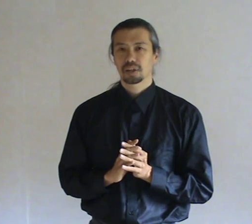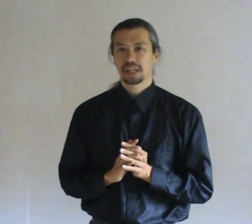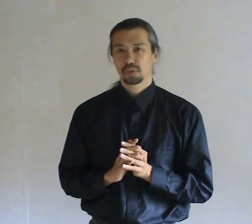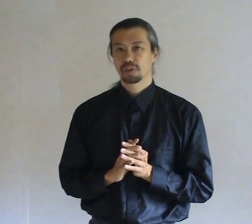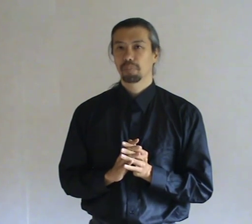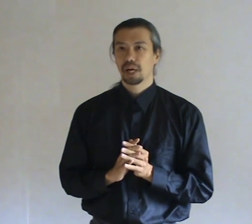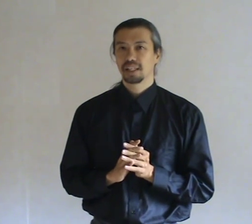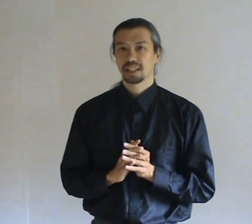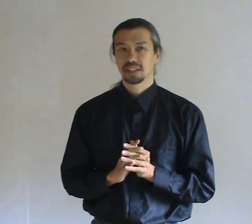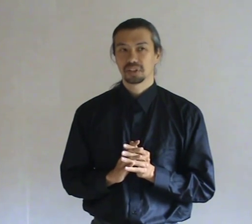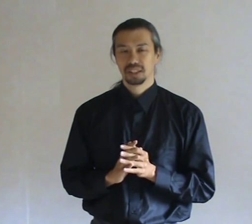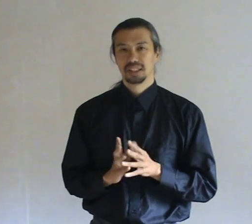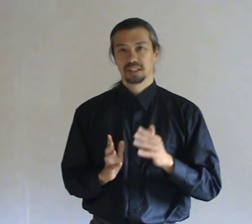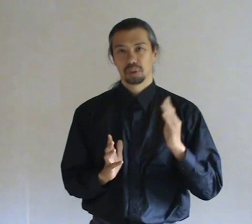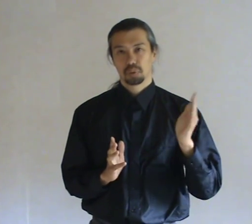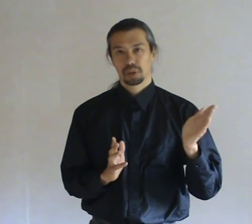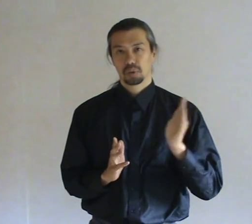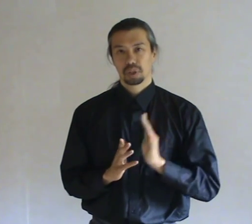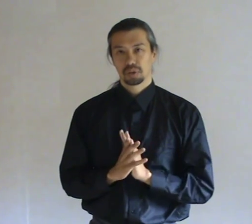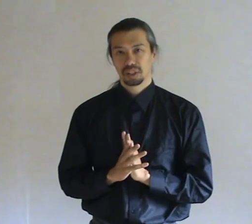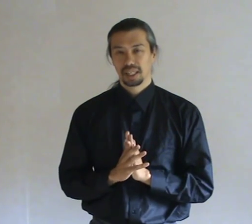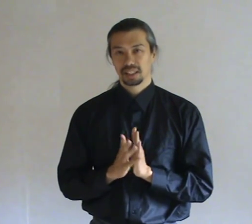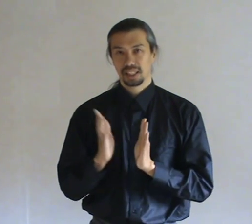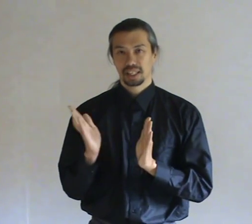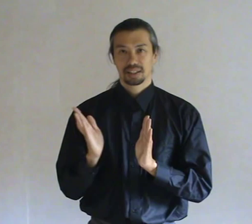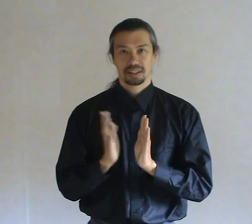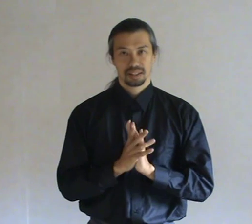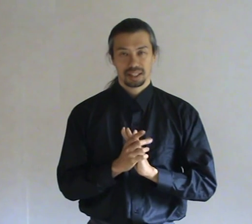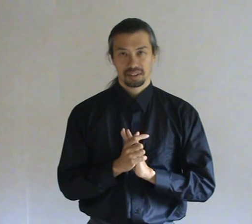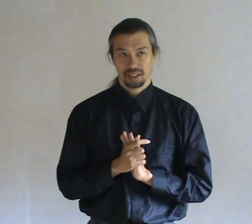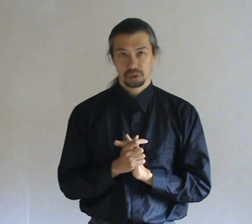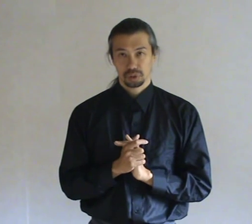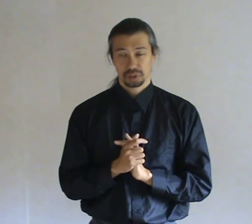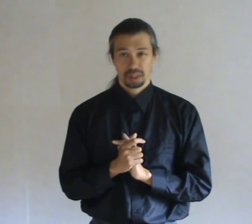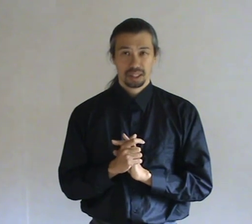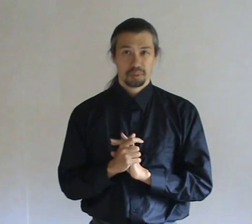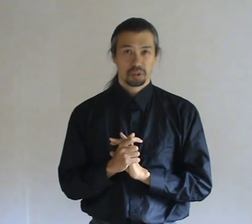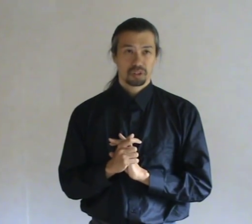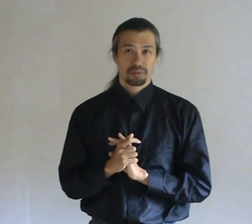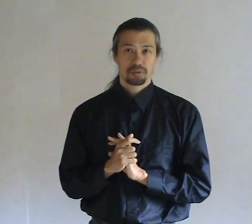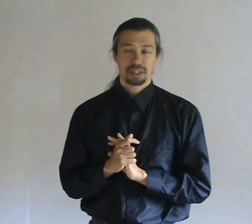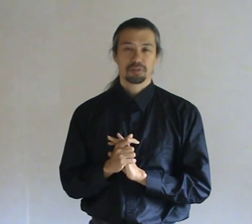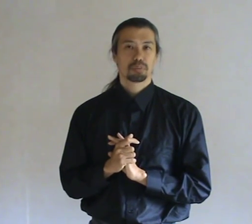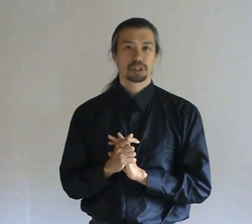actually combining it with working with a deity and the death angels. Because they have a very different perspective.